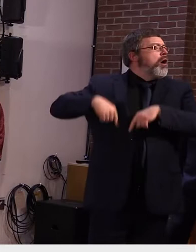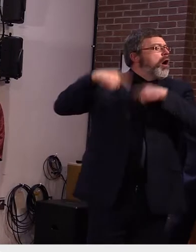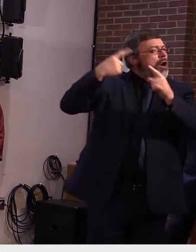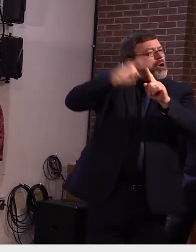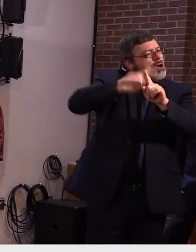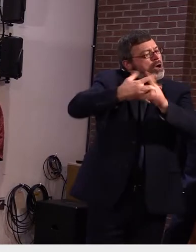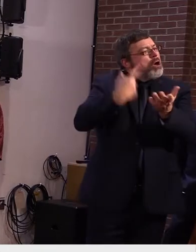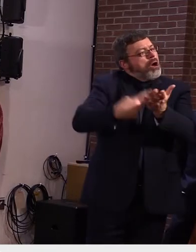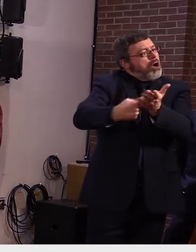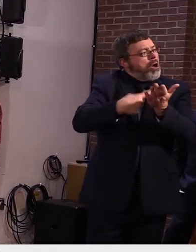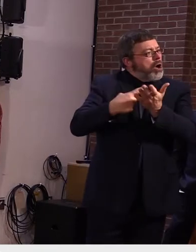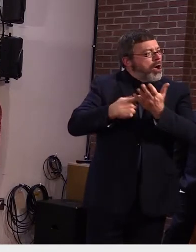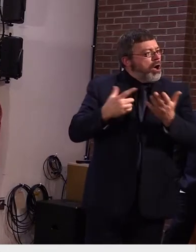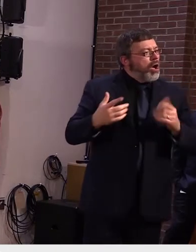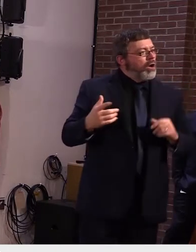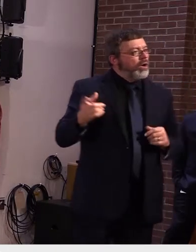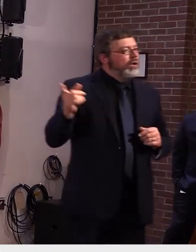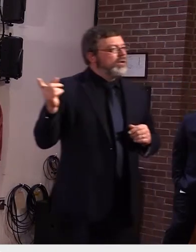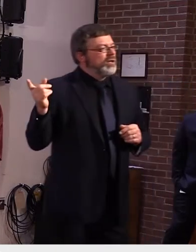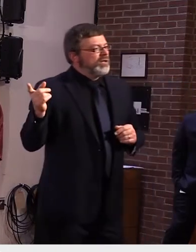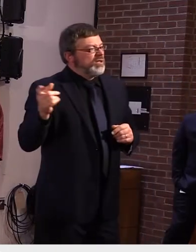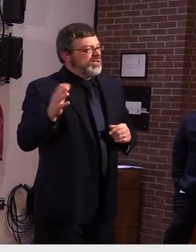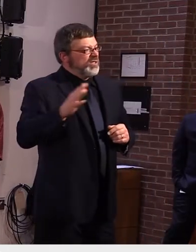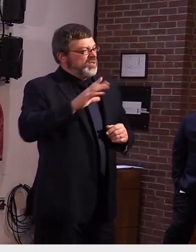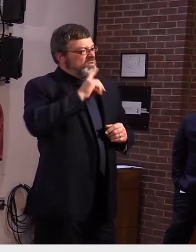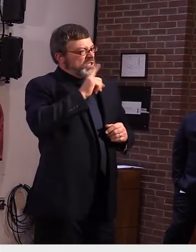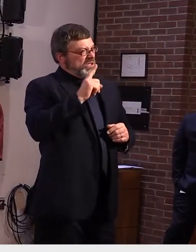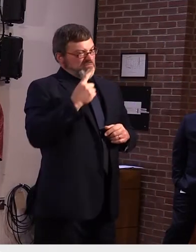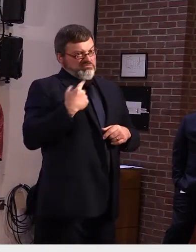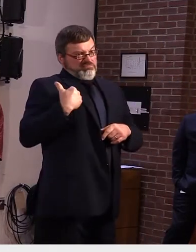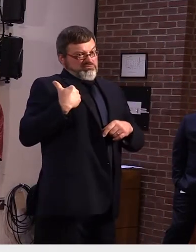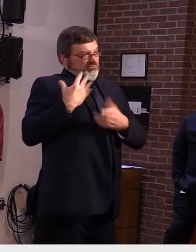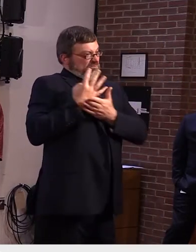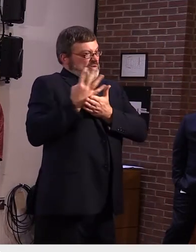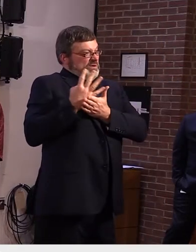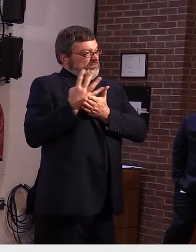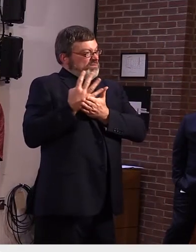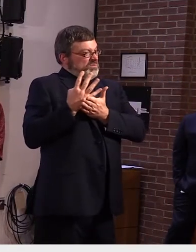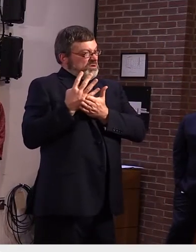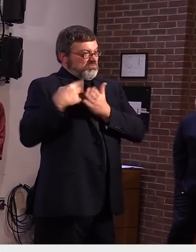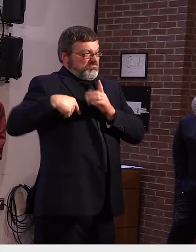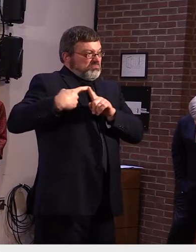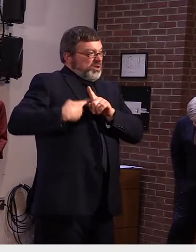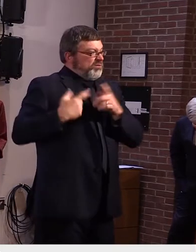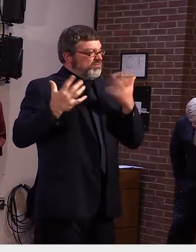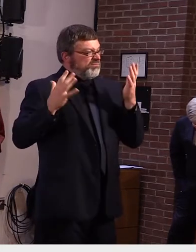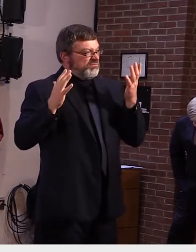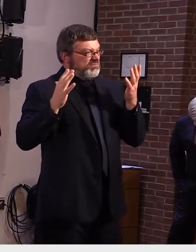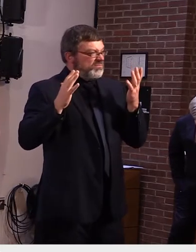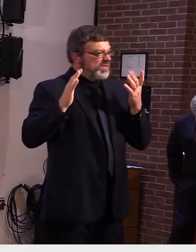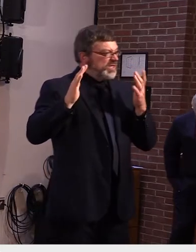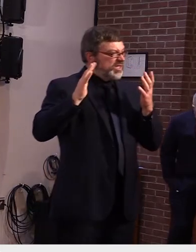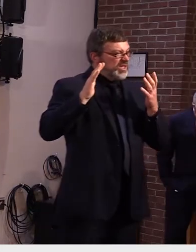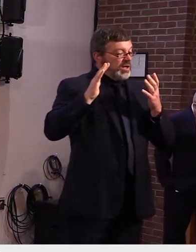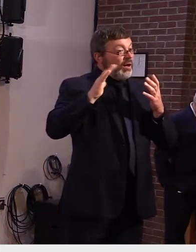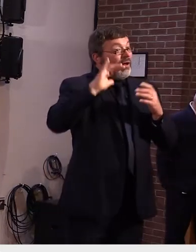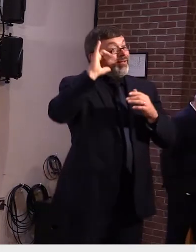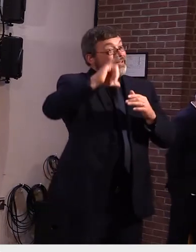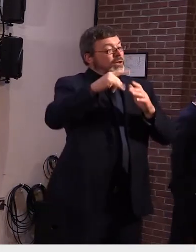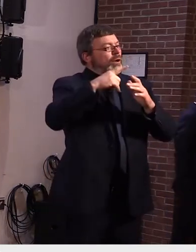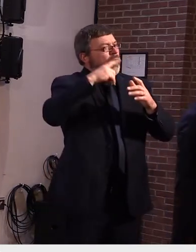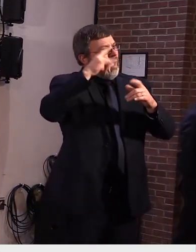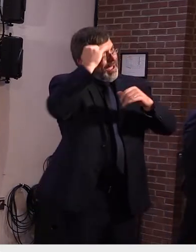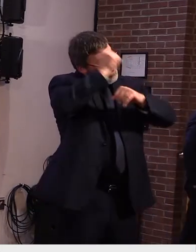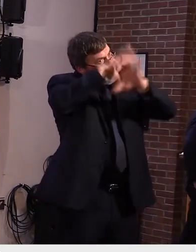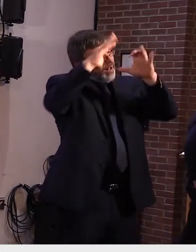together uh in the last uh month or so but we've had uh over the last three or four years we've had meetings with